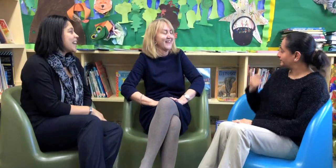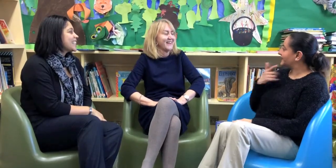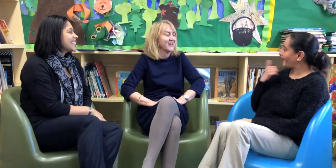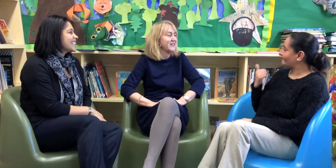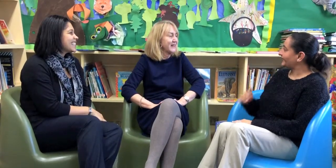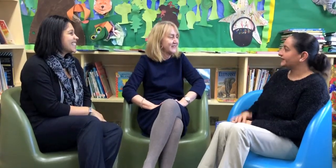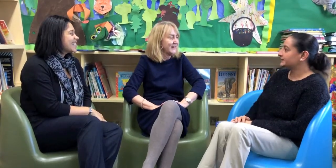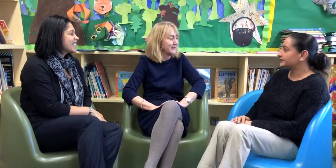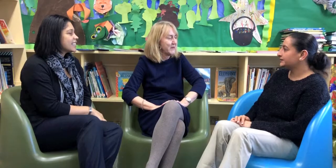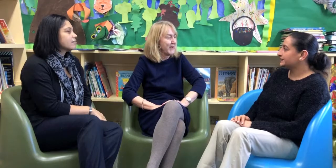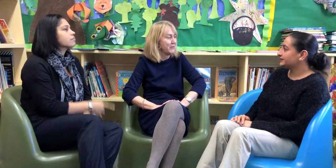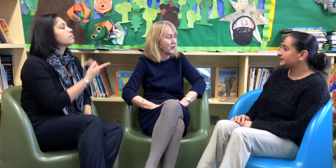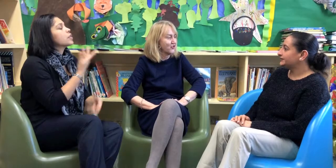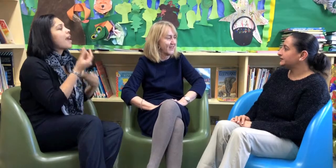Can you tell us a little bit about the project?